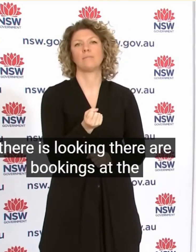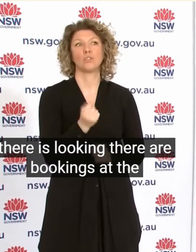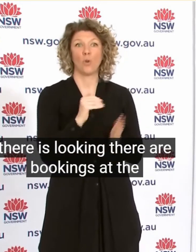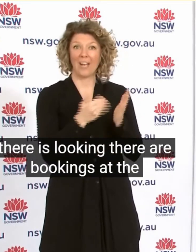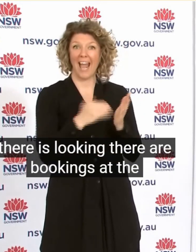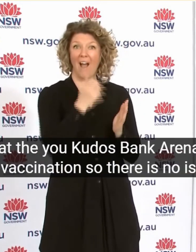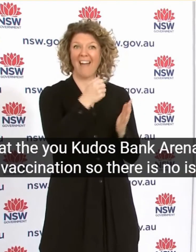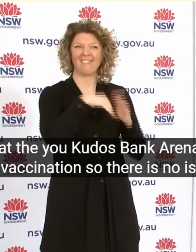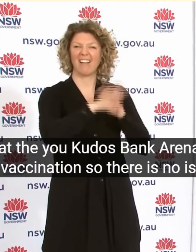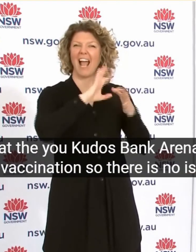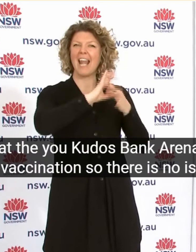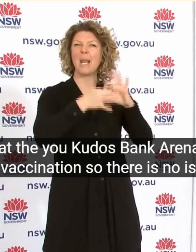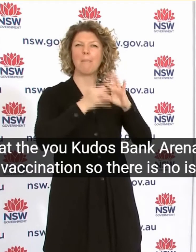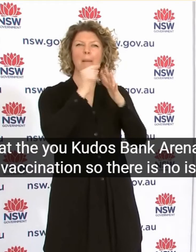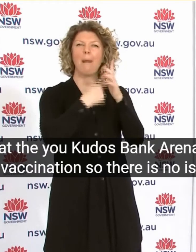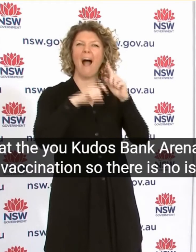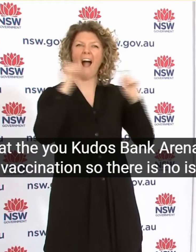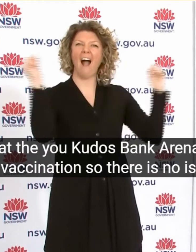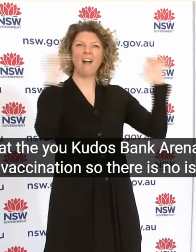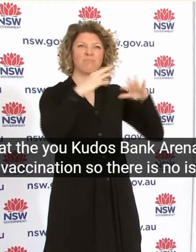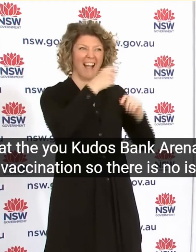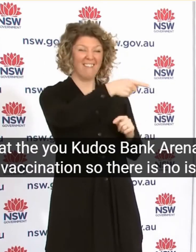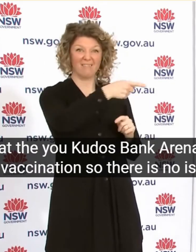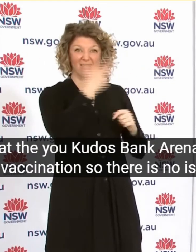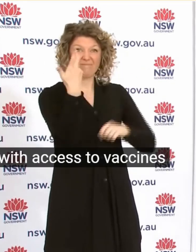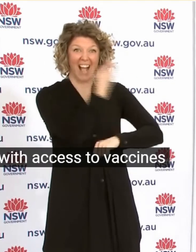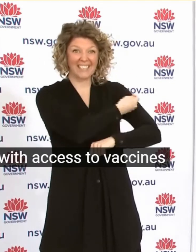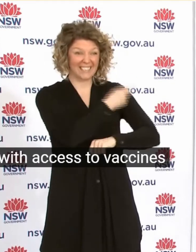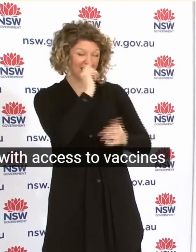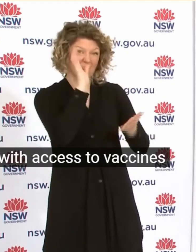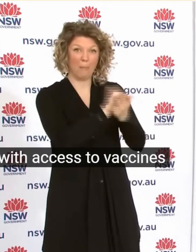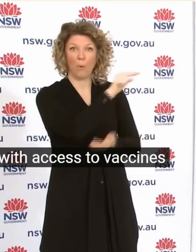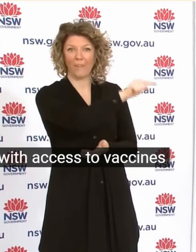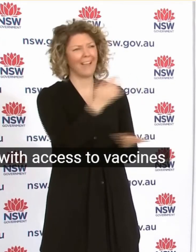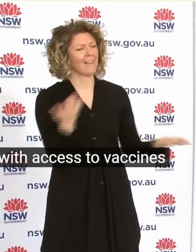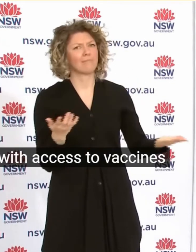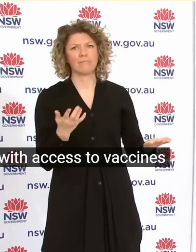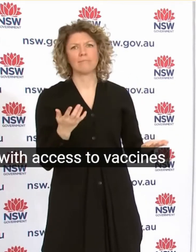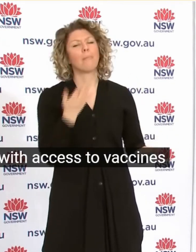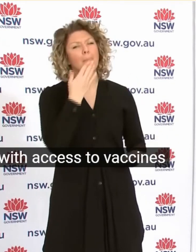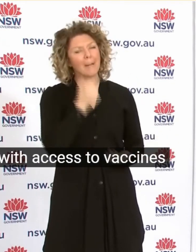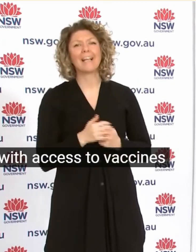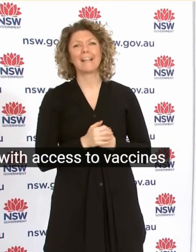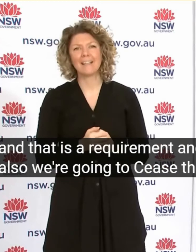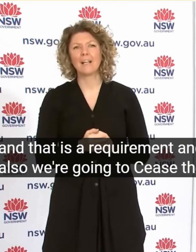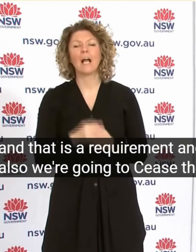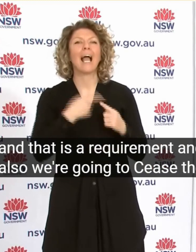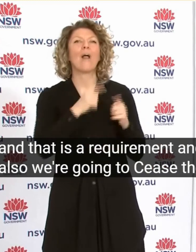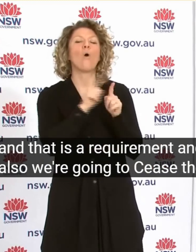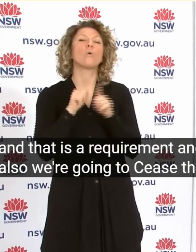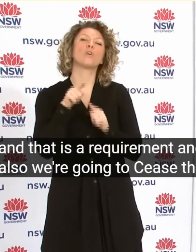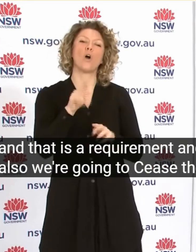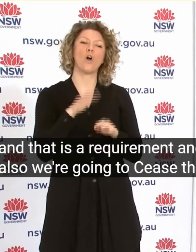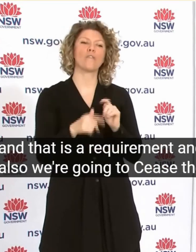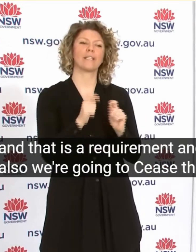ination So There Is No Issue With Access To Vaccines And That Is A Requirement And Also We're Going To Cease The Surveillance Testing